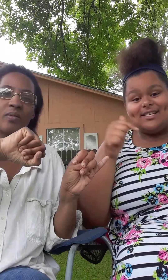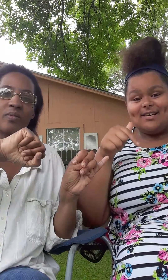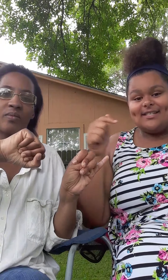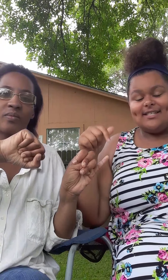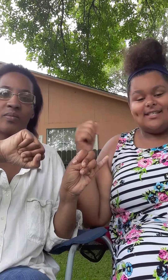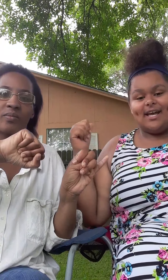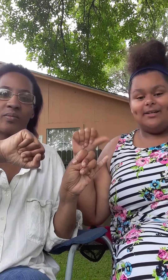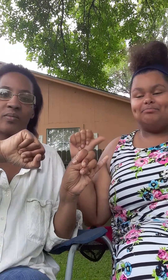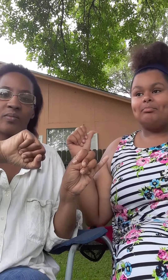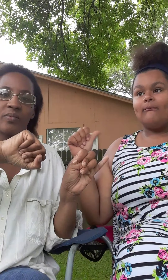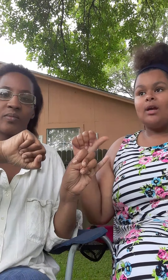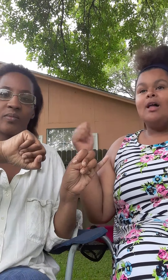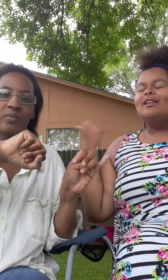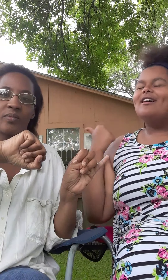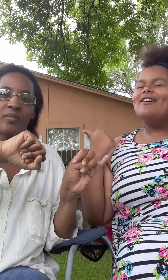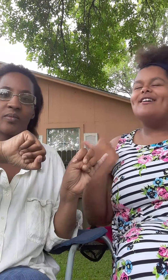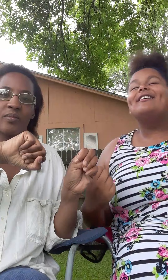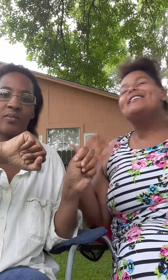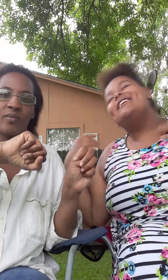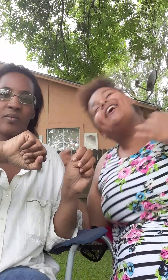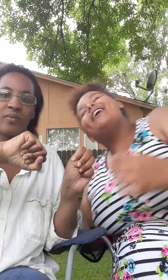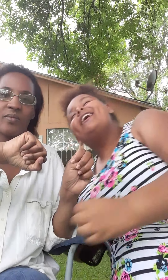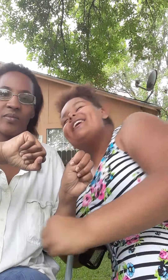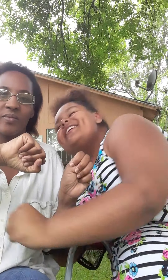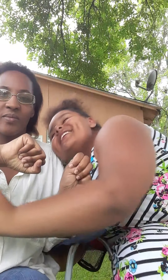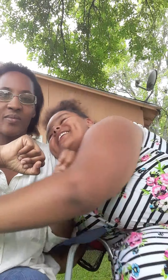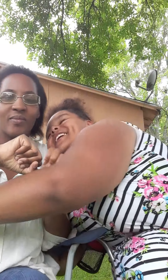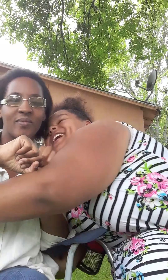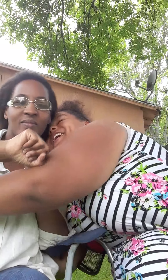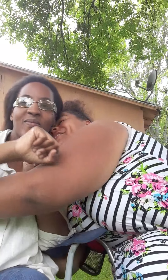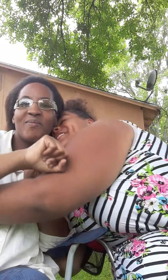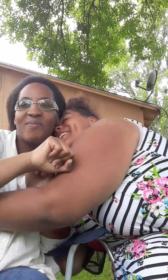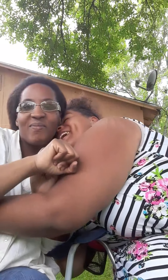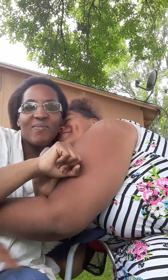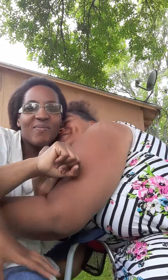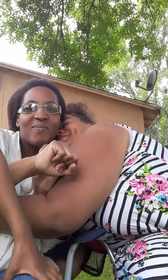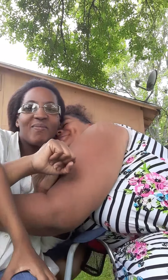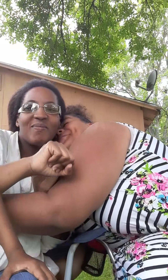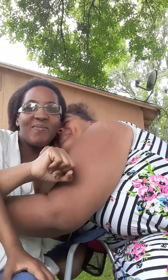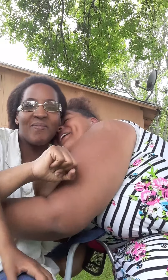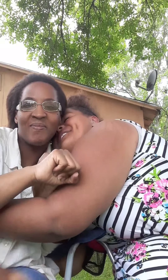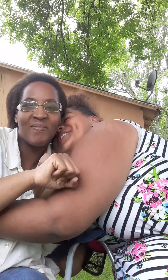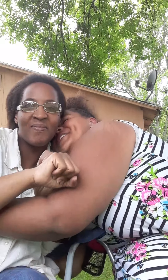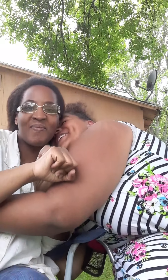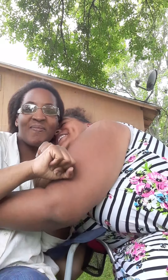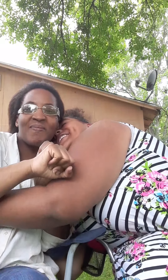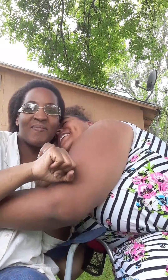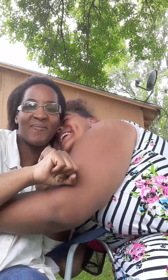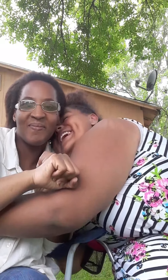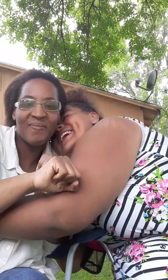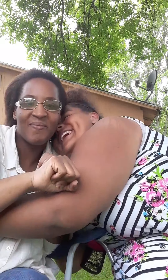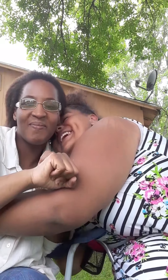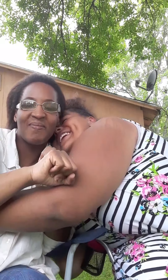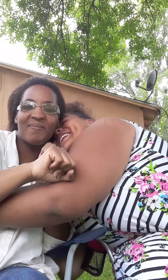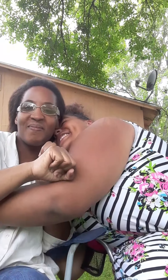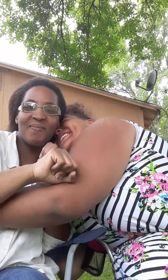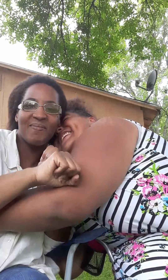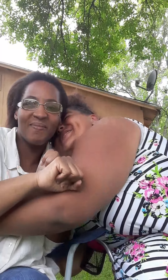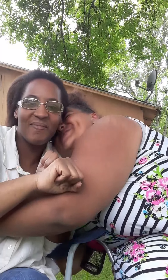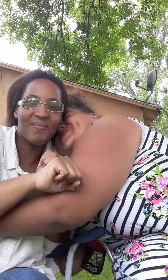song to this day. a long day without you, my friend. And I tell you. Don't you